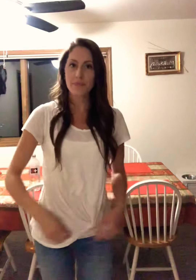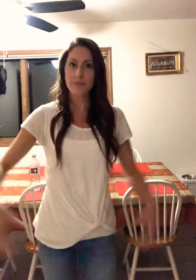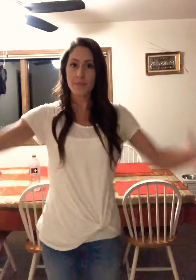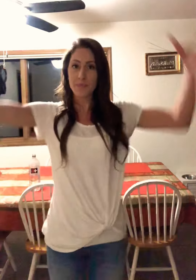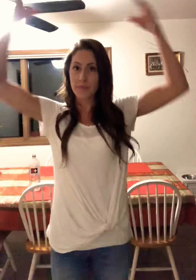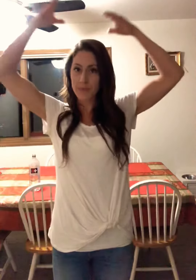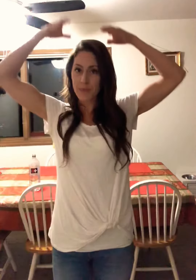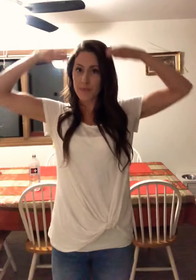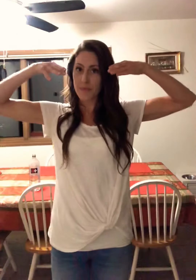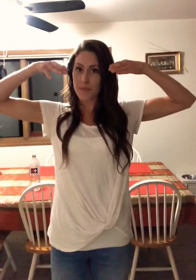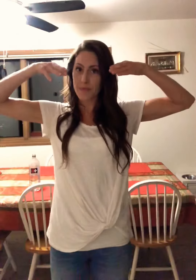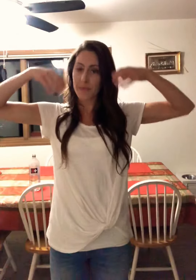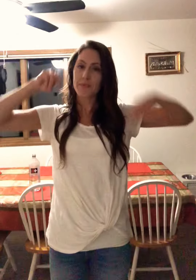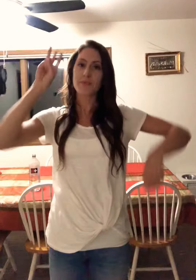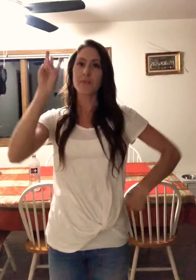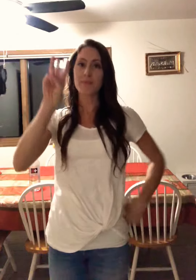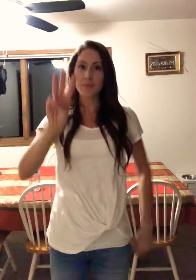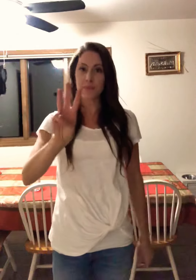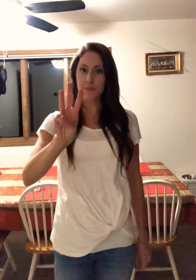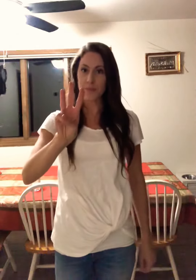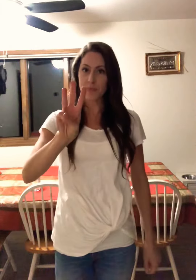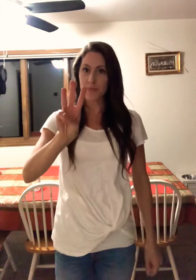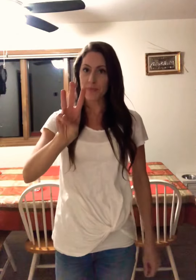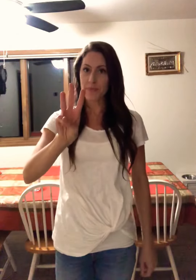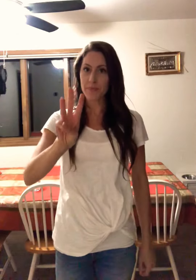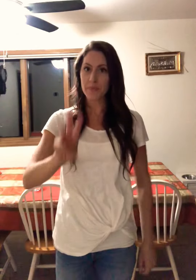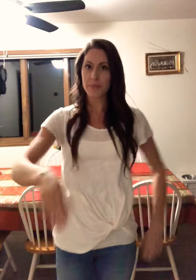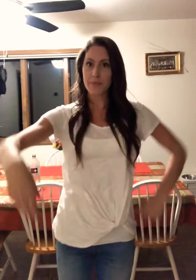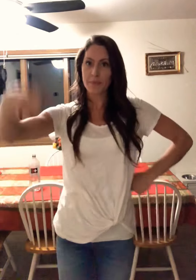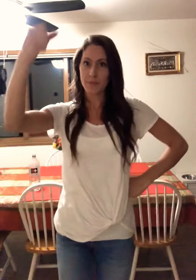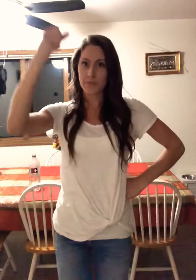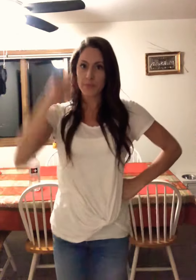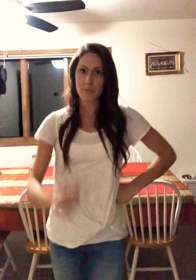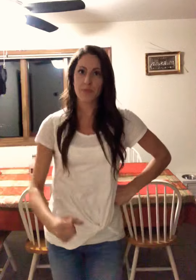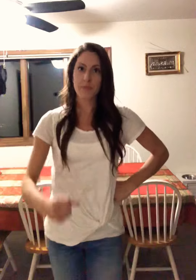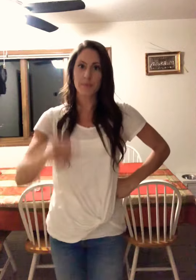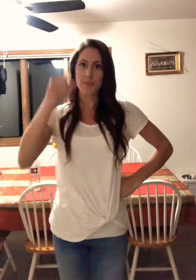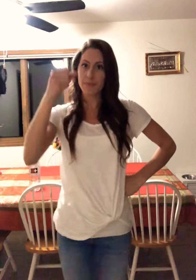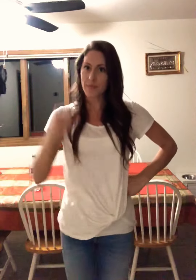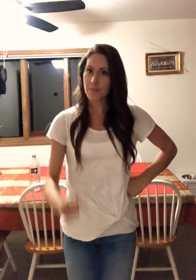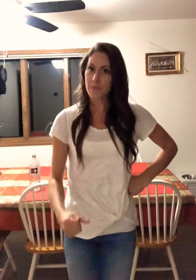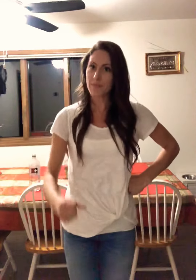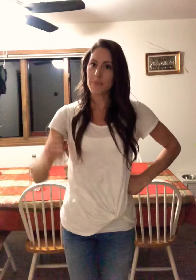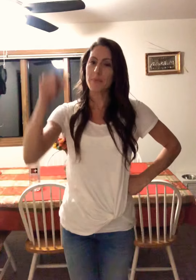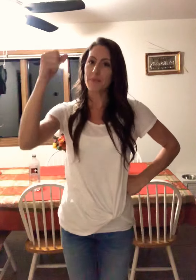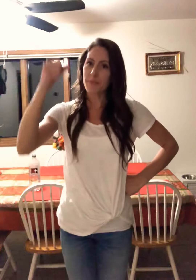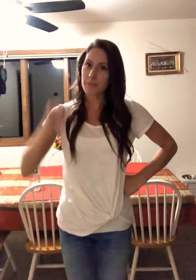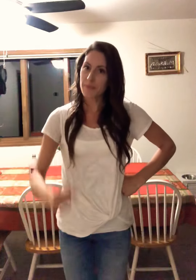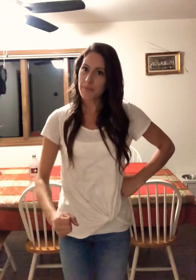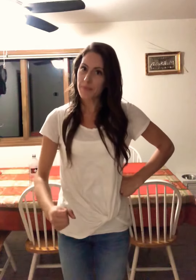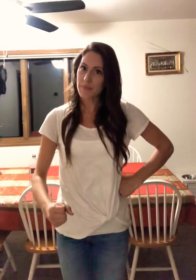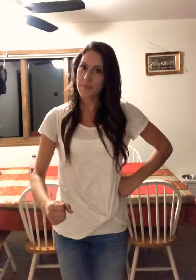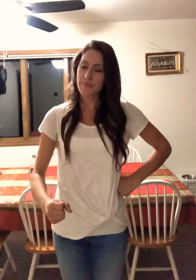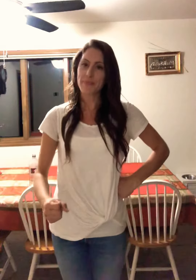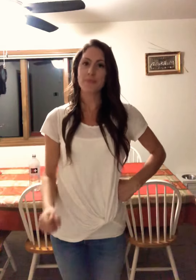England's king, Edward III, claimed to be king of France